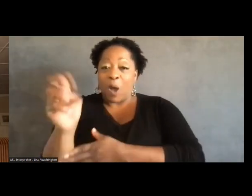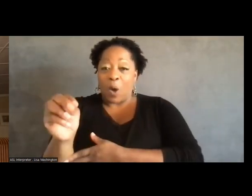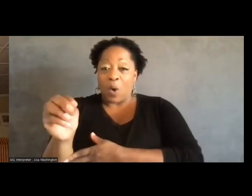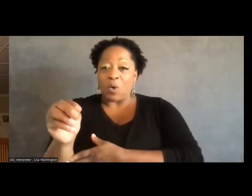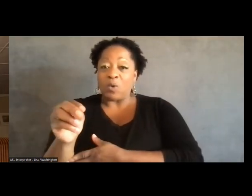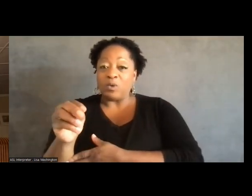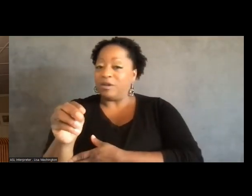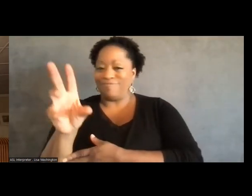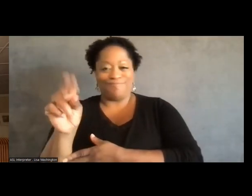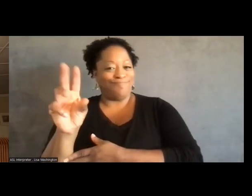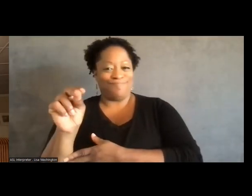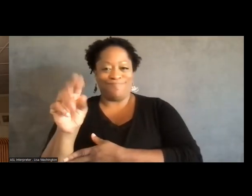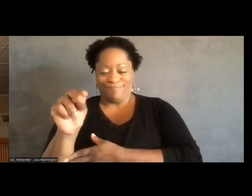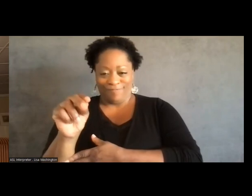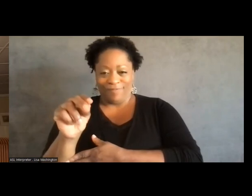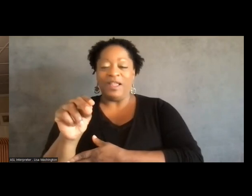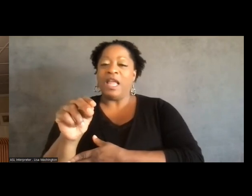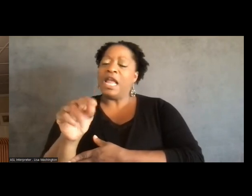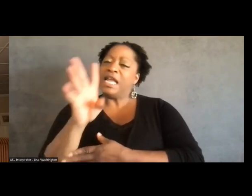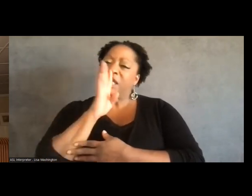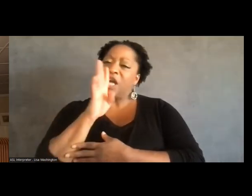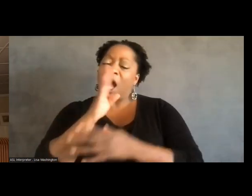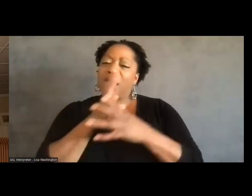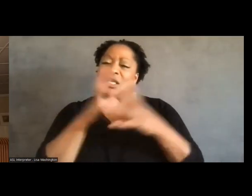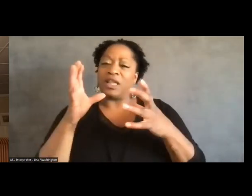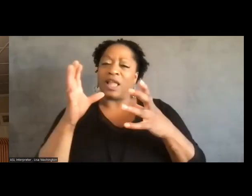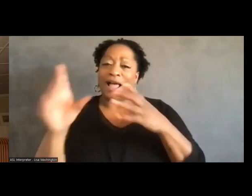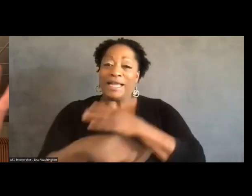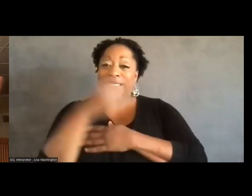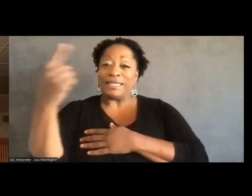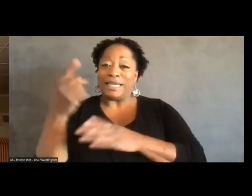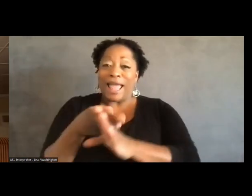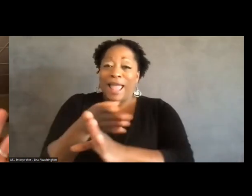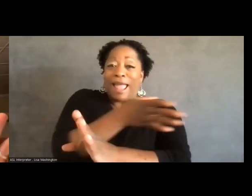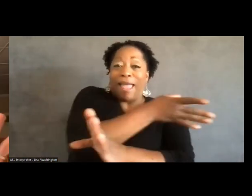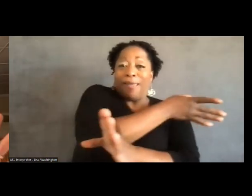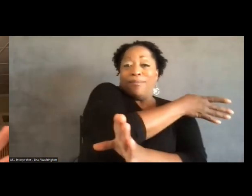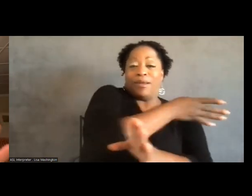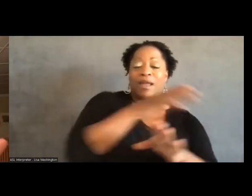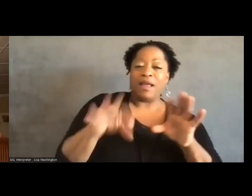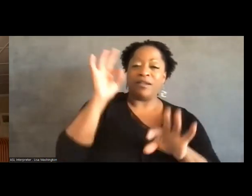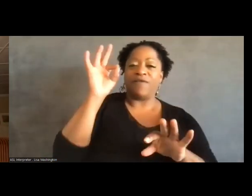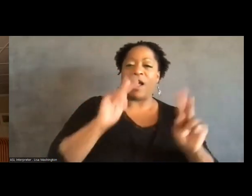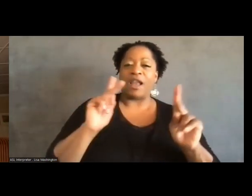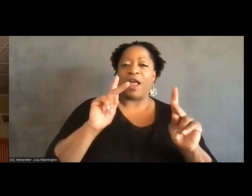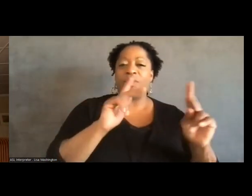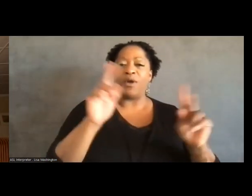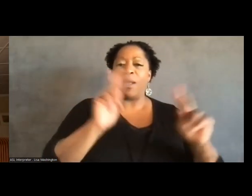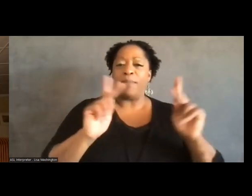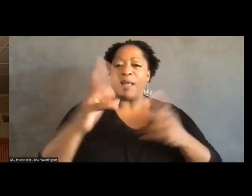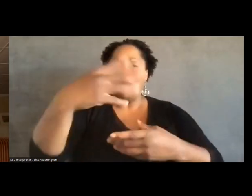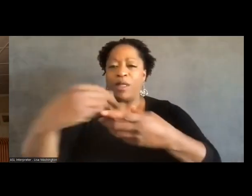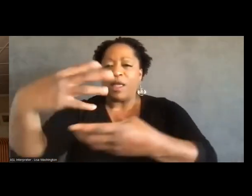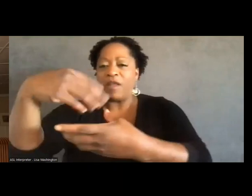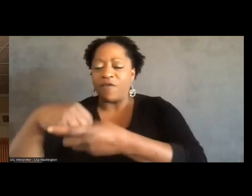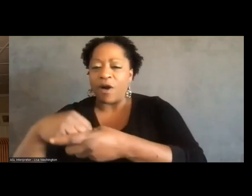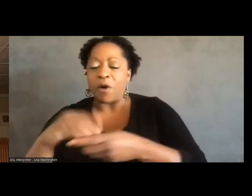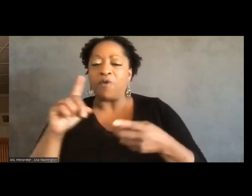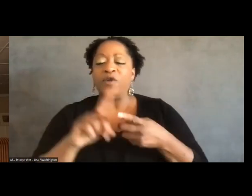right? He talks a lot, he talked a lot then and to this day about how important it was to find all of these other players to, I